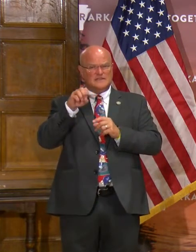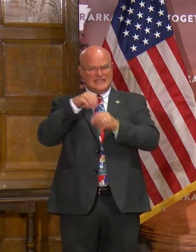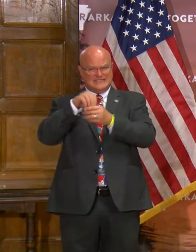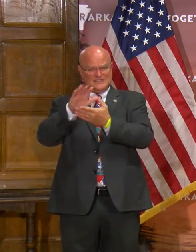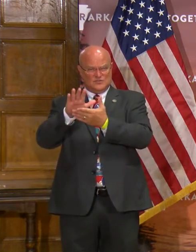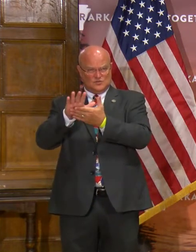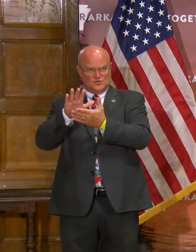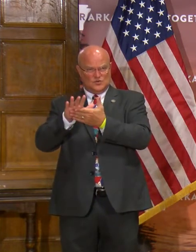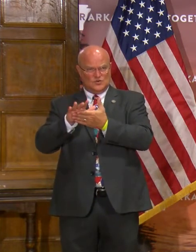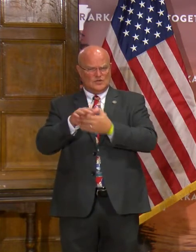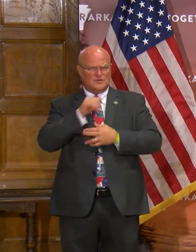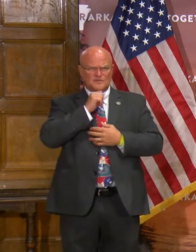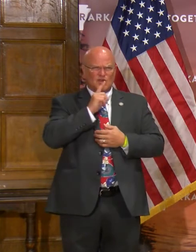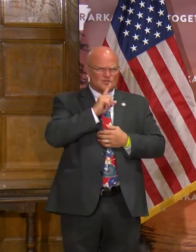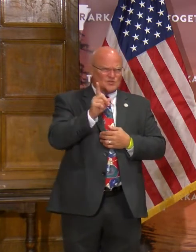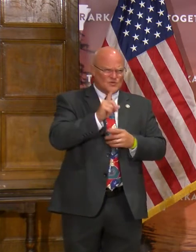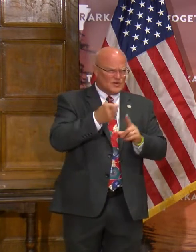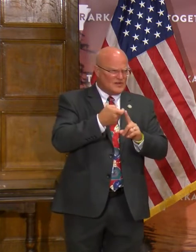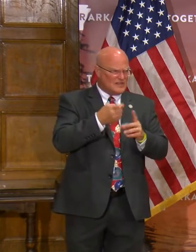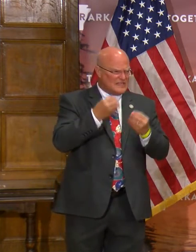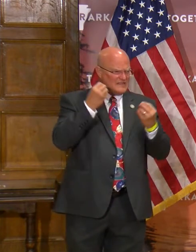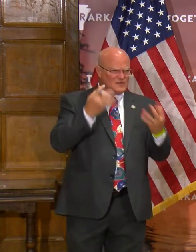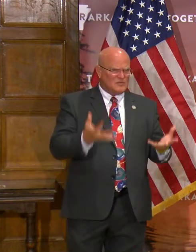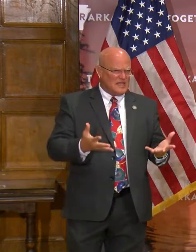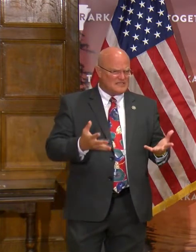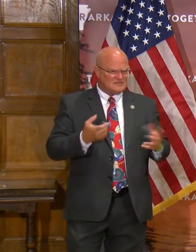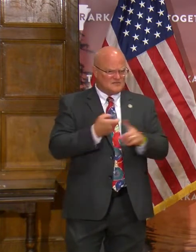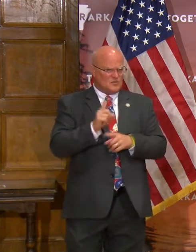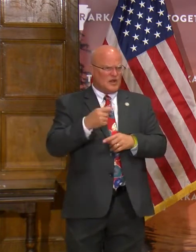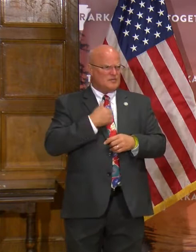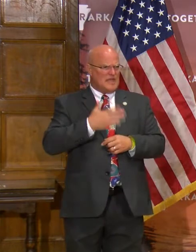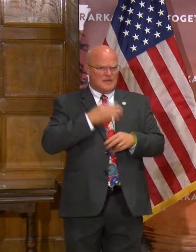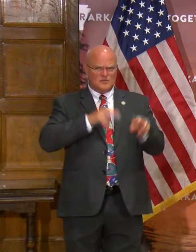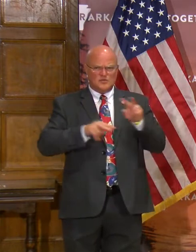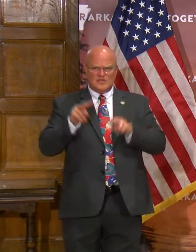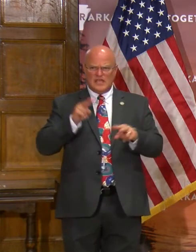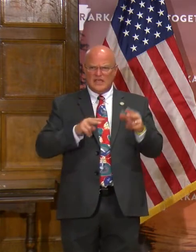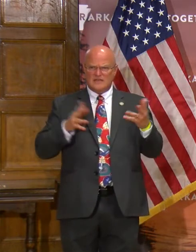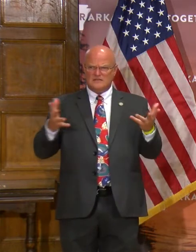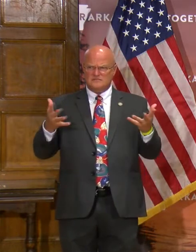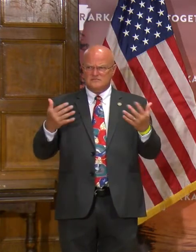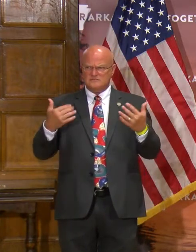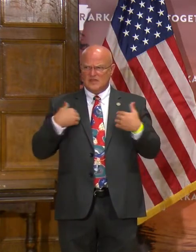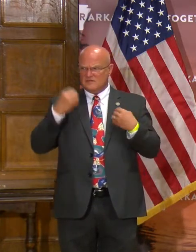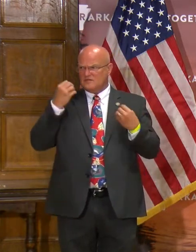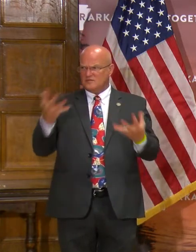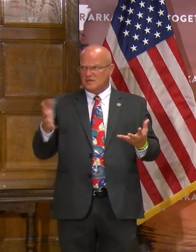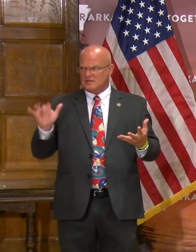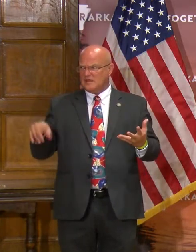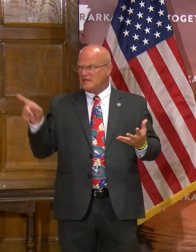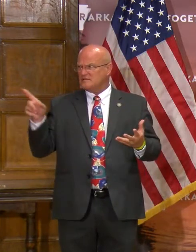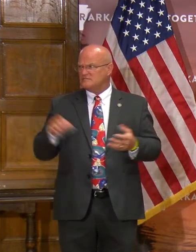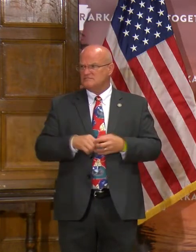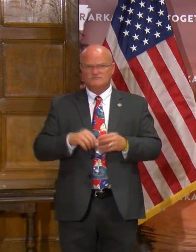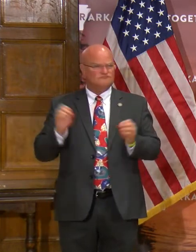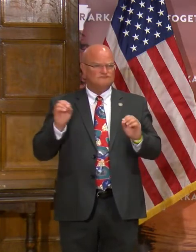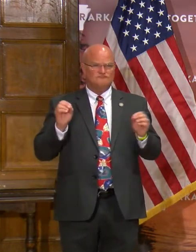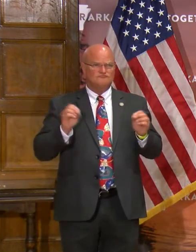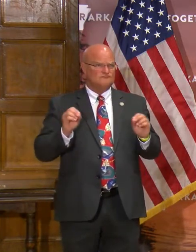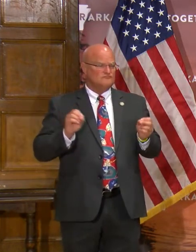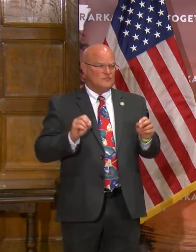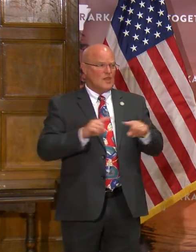the school. So I'm not sure where they're getting that information. Be happy to look at it. Do you have any information on that, Dr. Key?